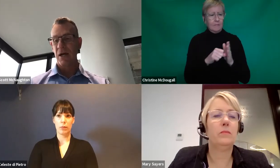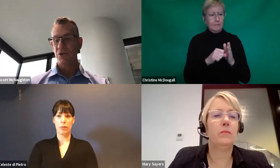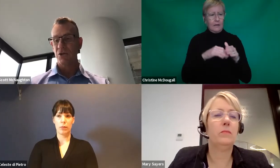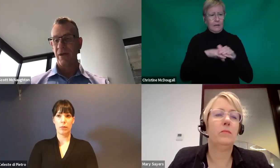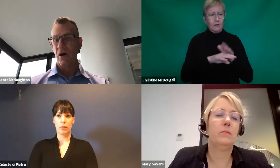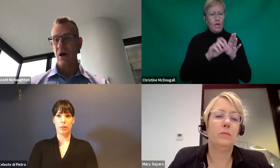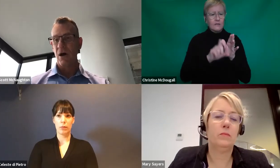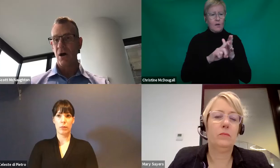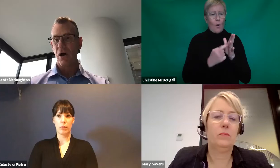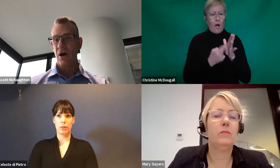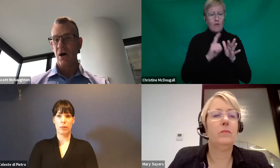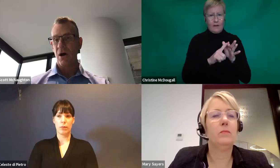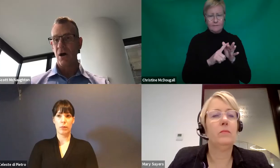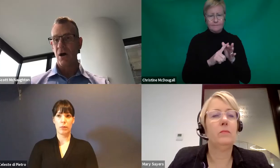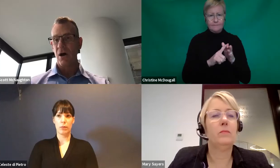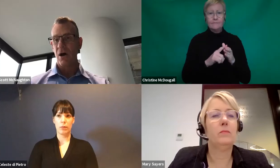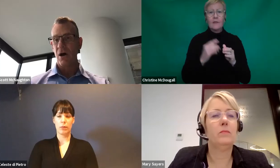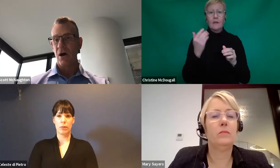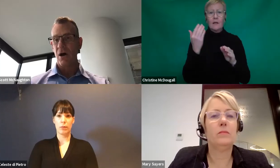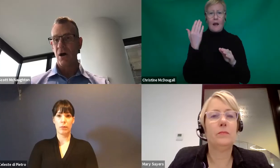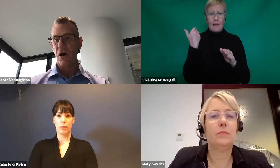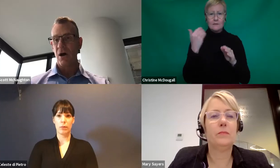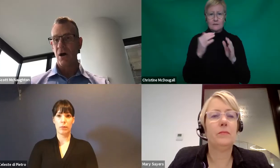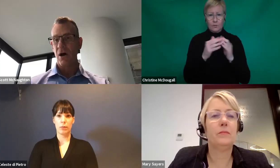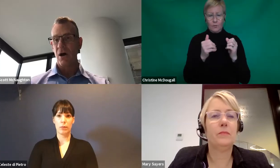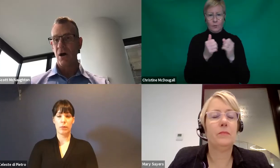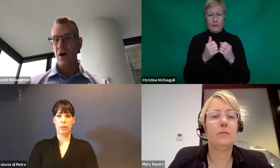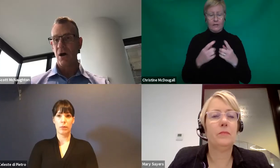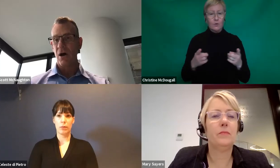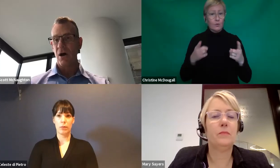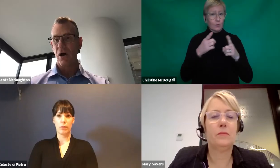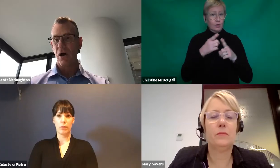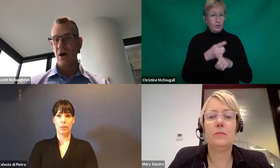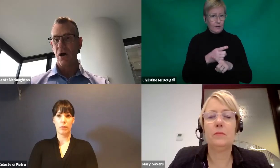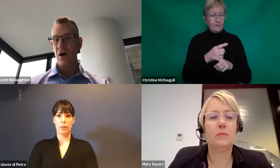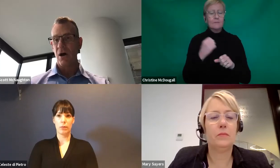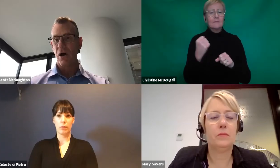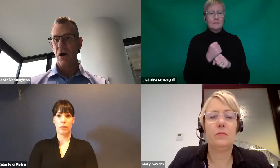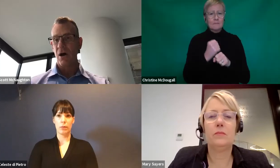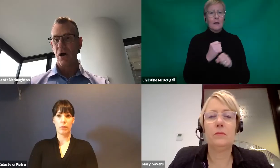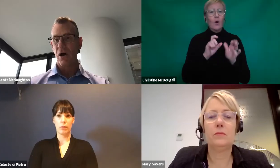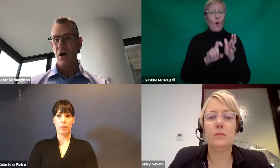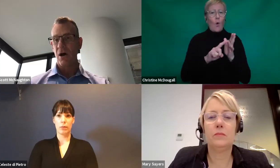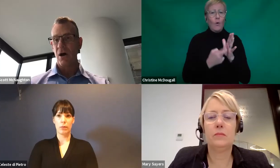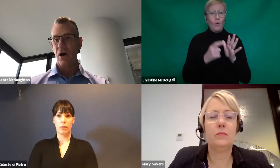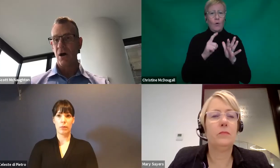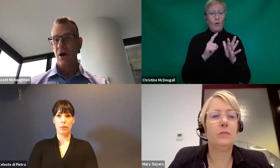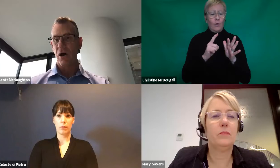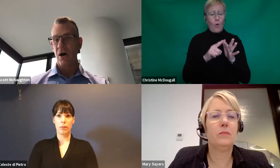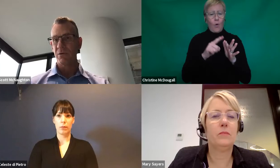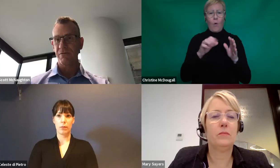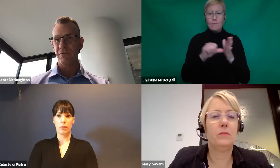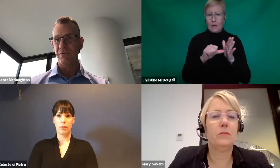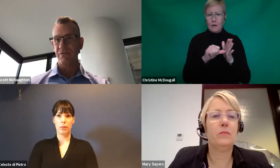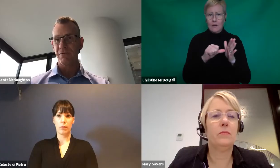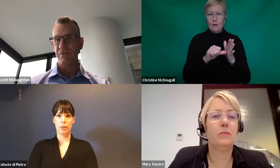made sure that the whole core budget was flexible besides the periodic transport budget, which allows people to move money around within